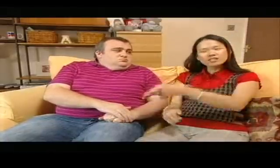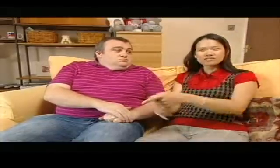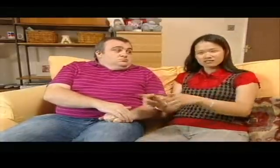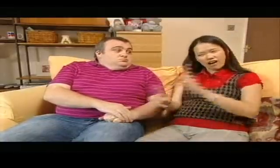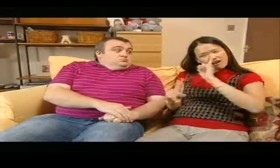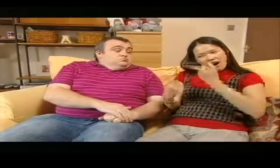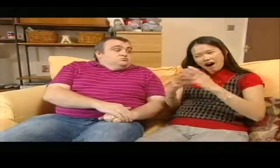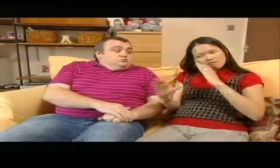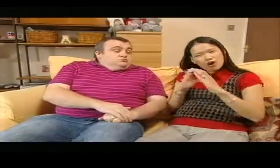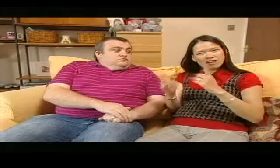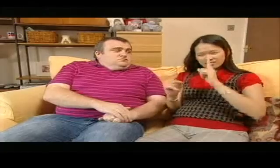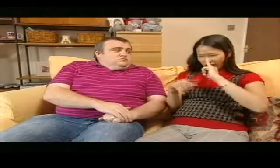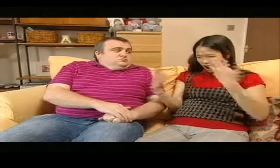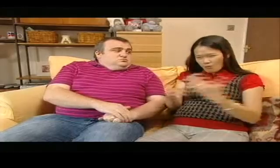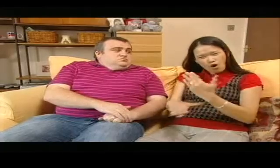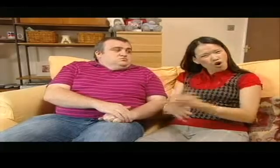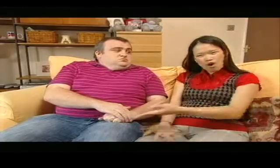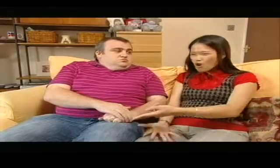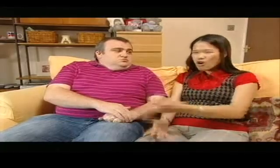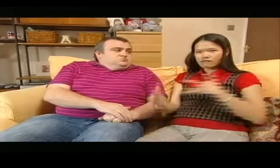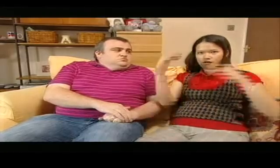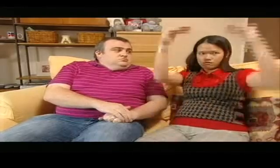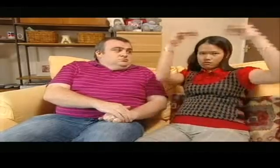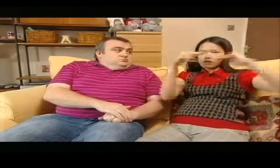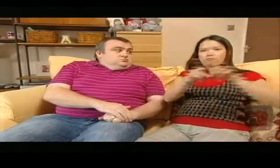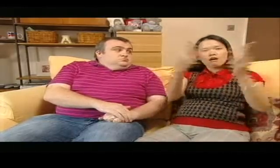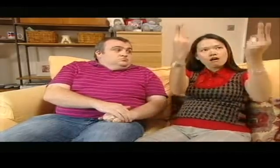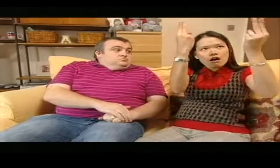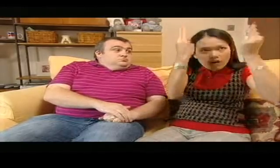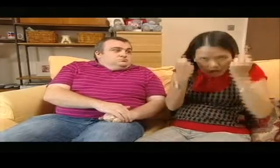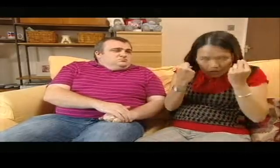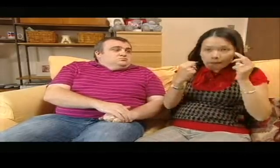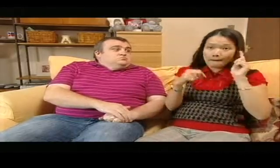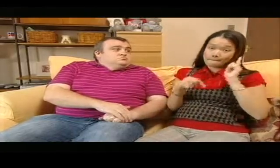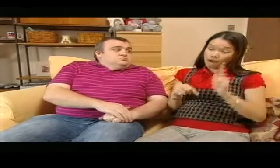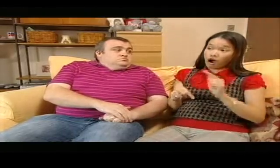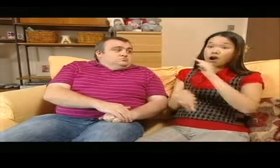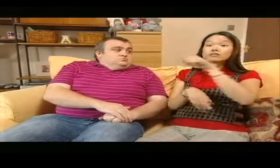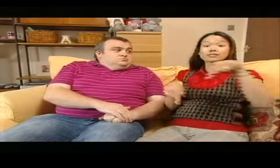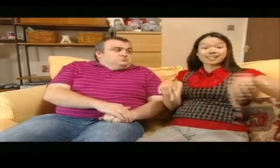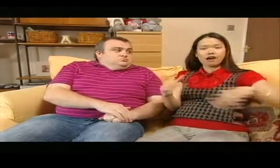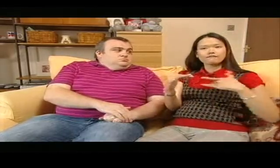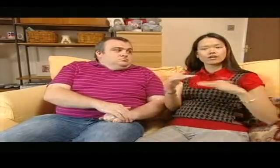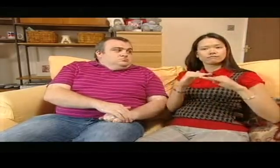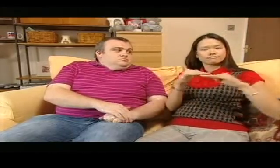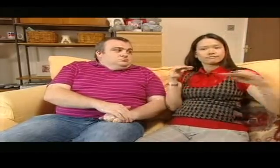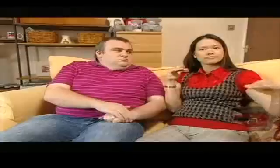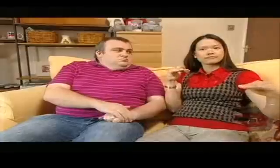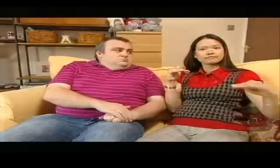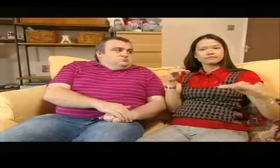think you're stupid. That you can't communicate. You can't work. You're treated as inferior. But in England, it